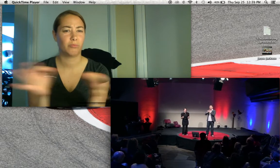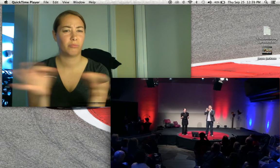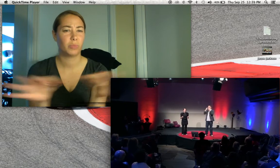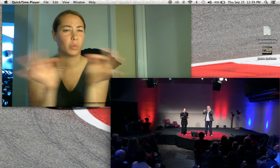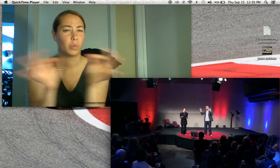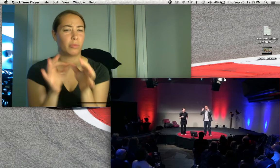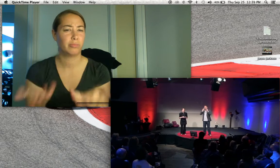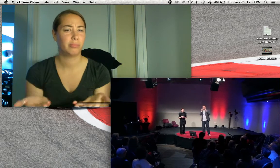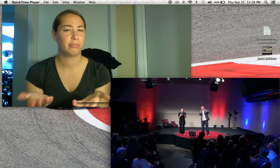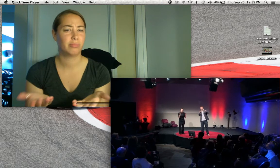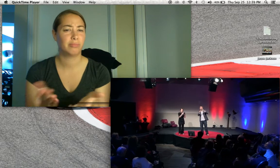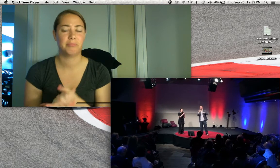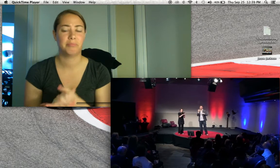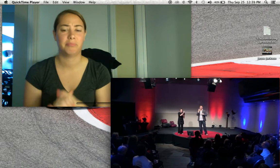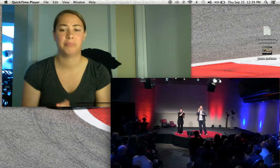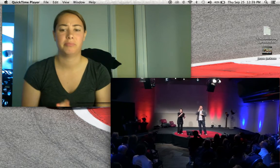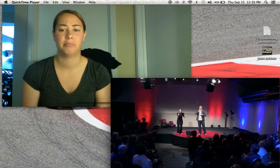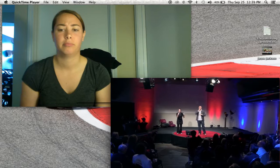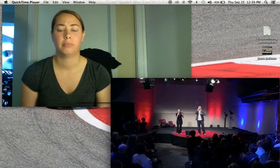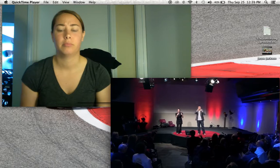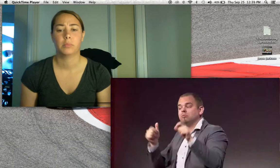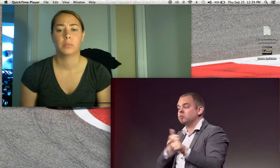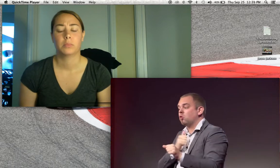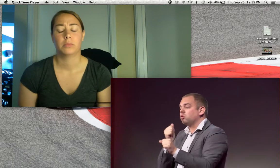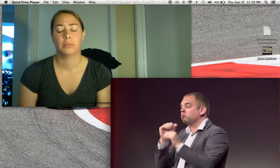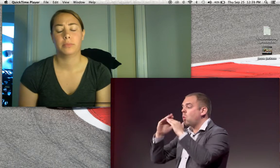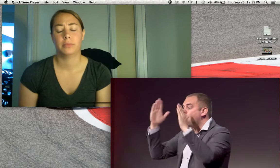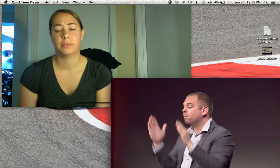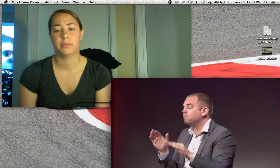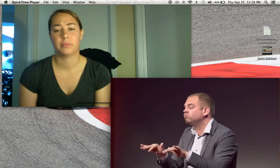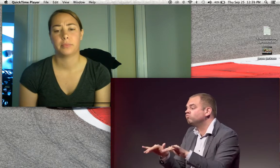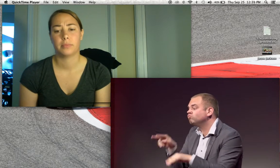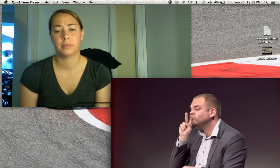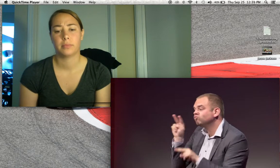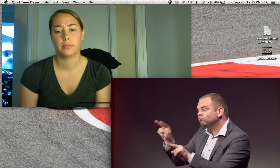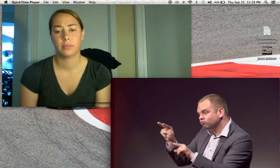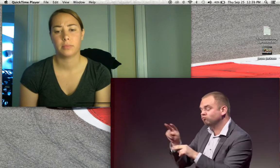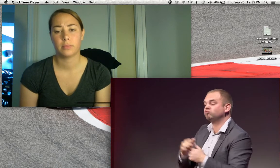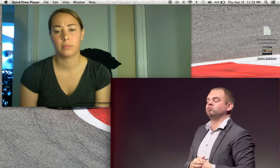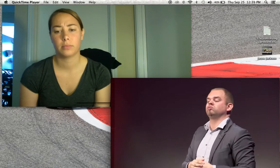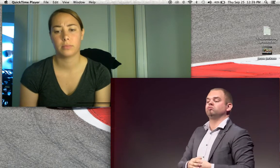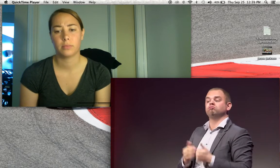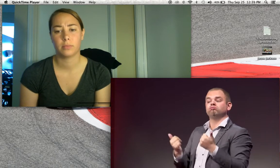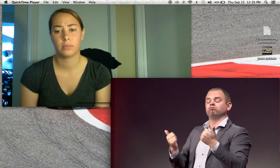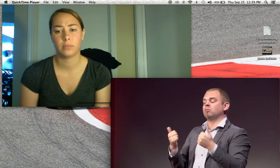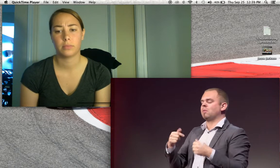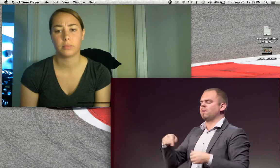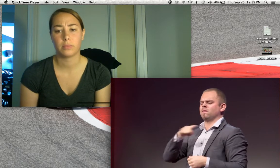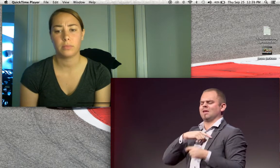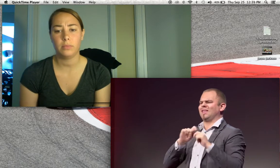uses it, the university uses it, deaf people watch it at home behind their laptops.